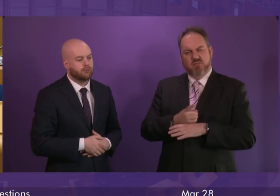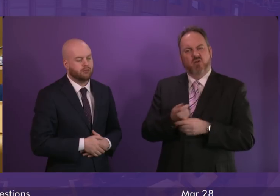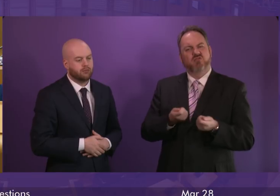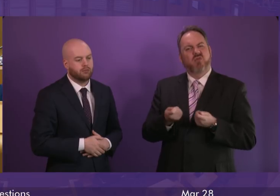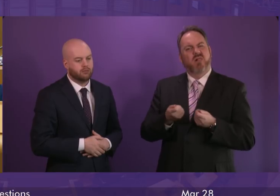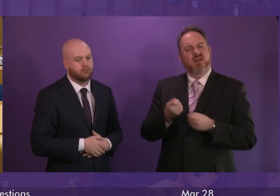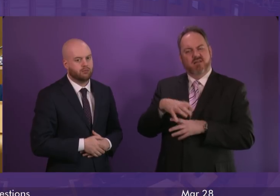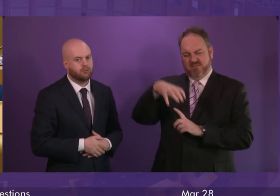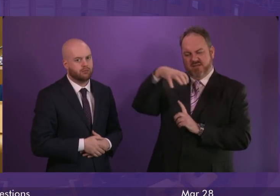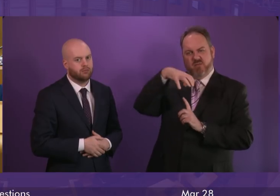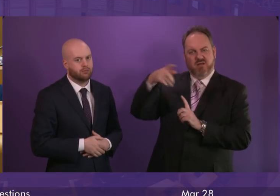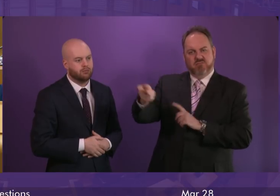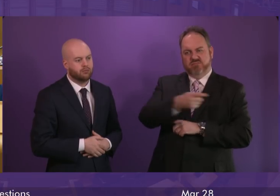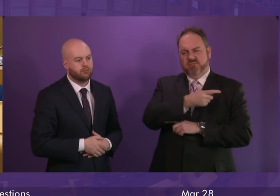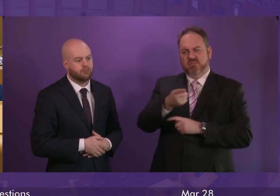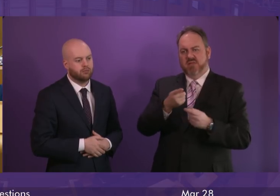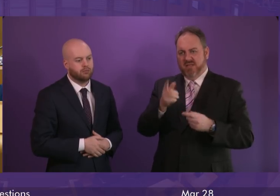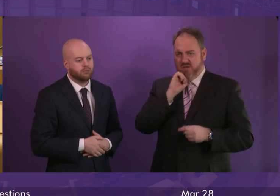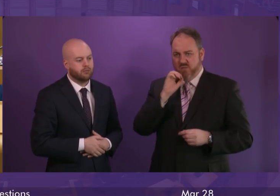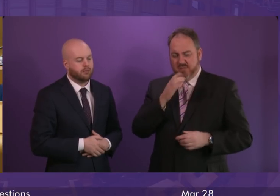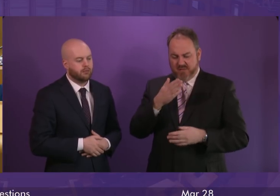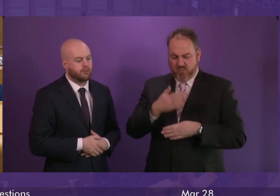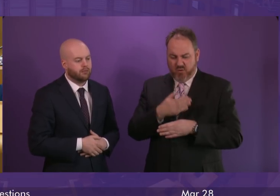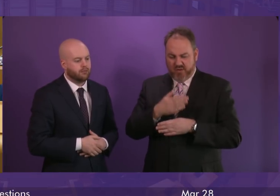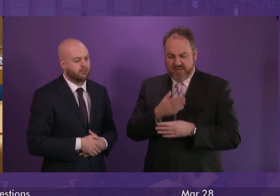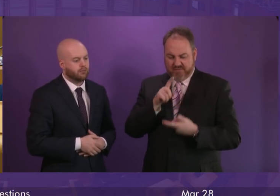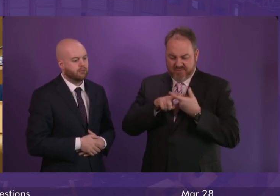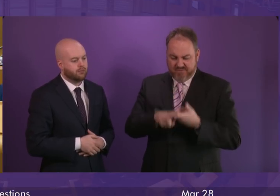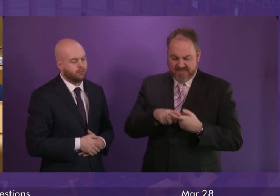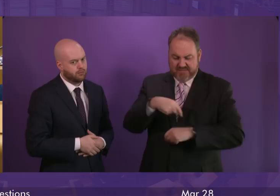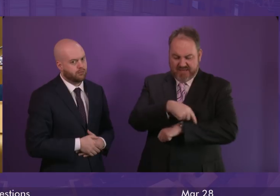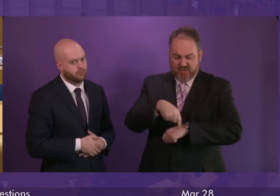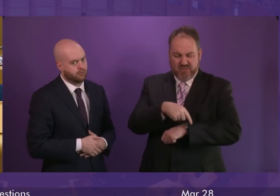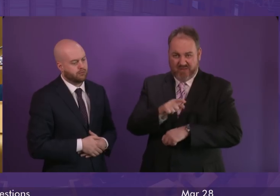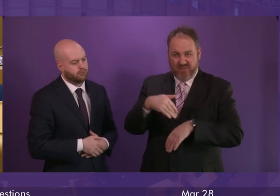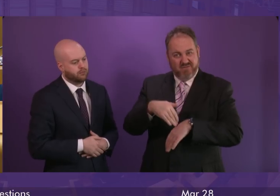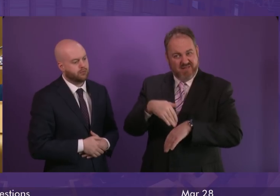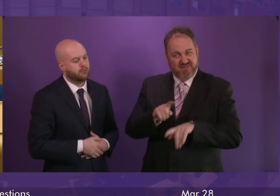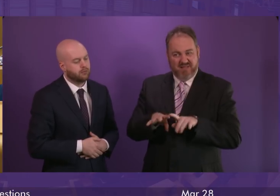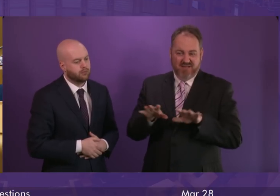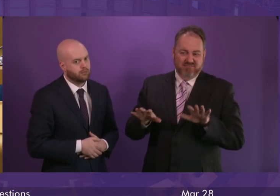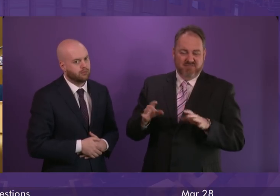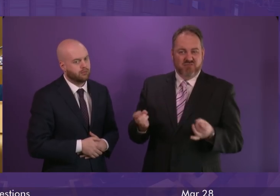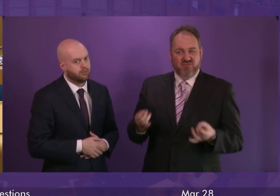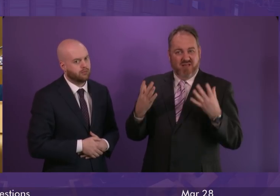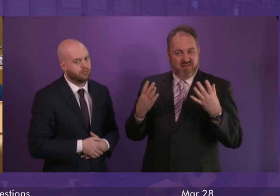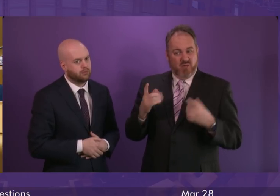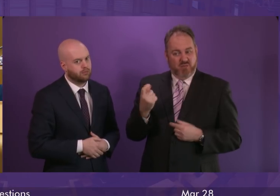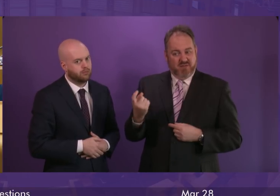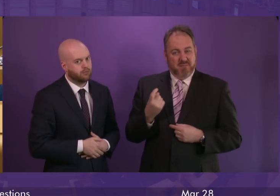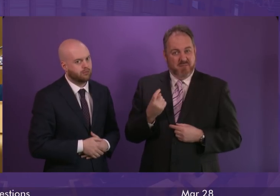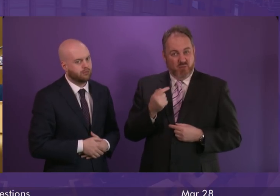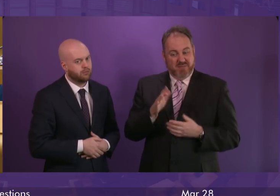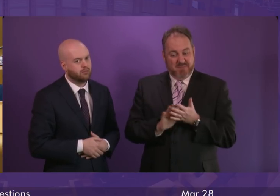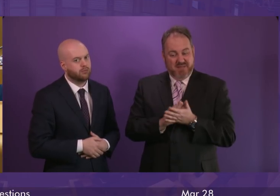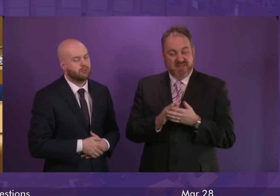have severe results and as far as disruption are concerned. On the 26th of April proposed strike action will close